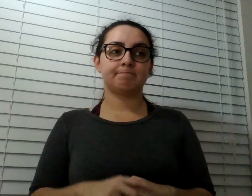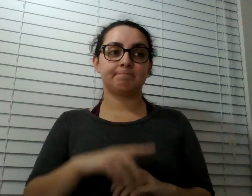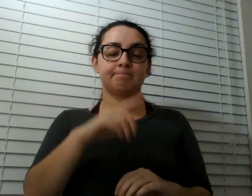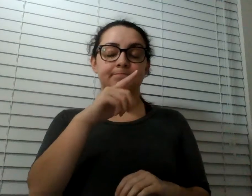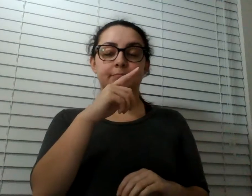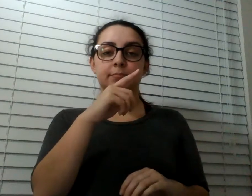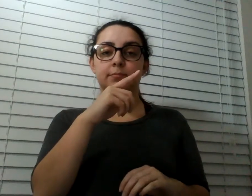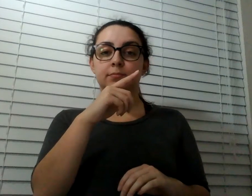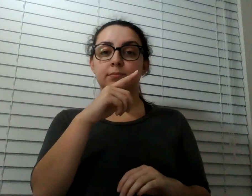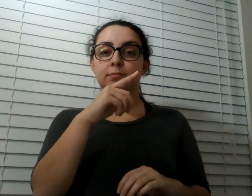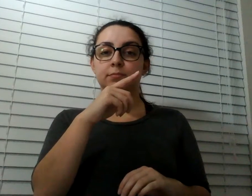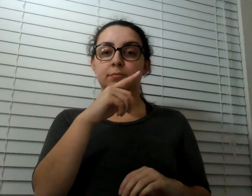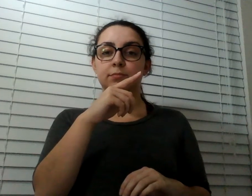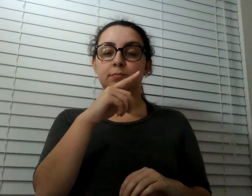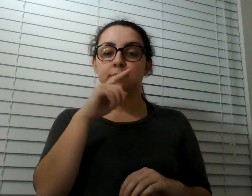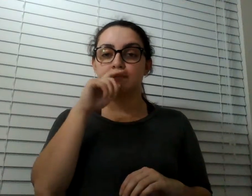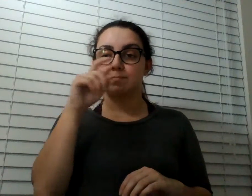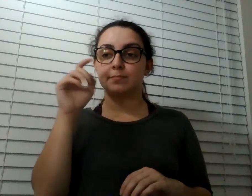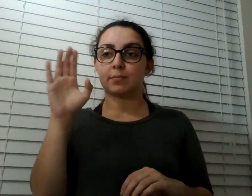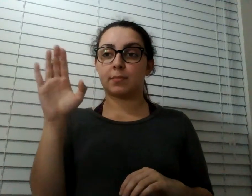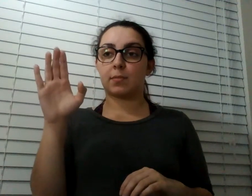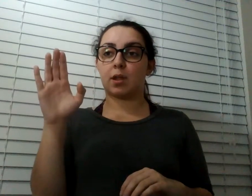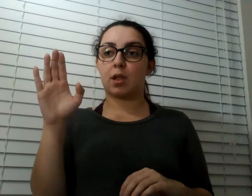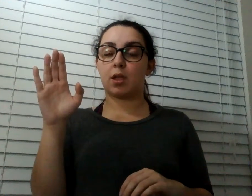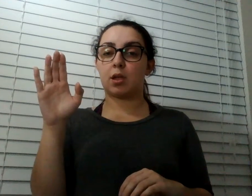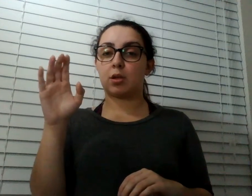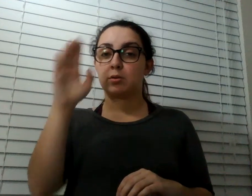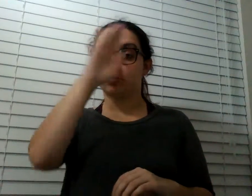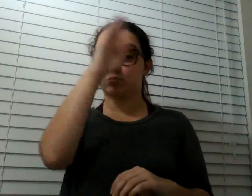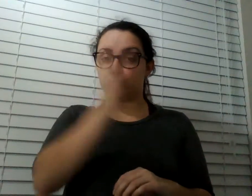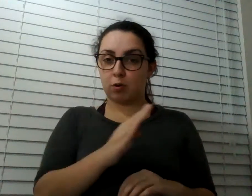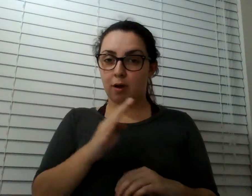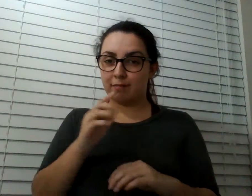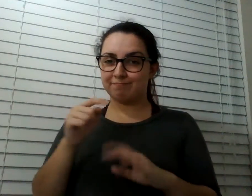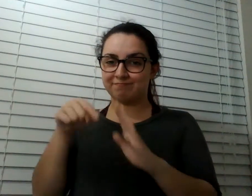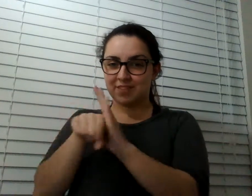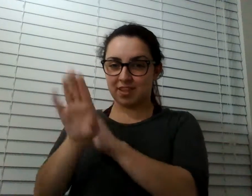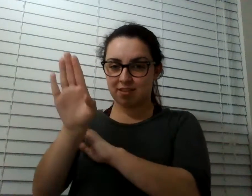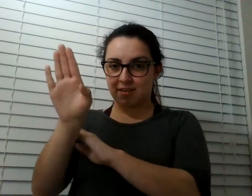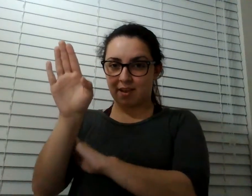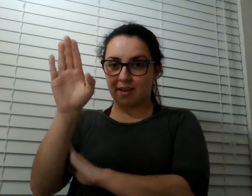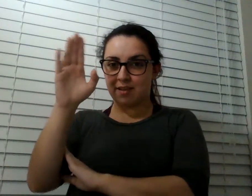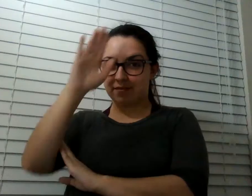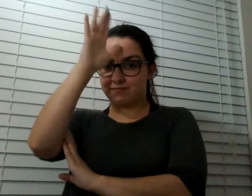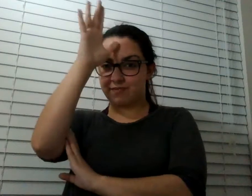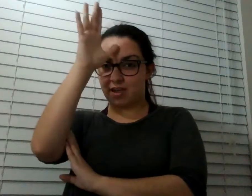stroke that killed your father. So we're going to beat the s*** out of it with a hammer. Yes.